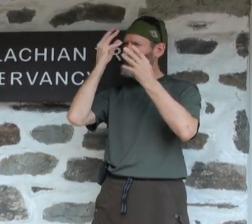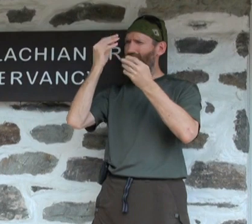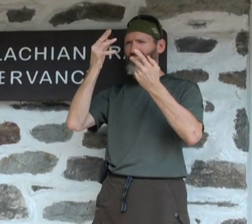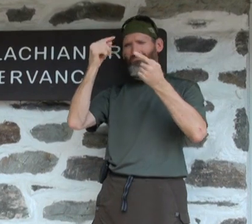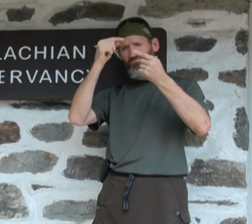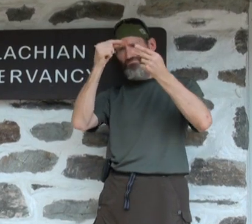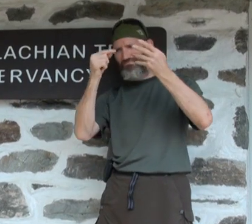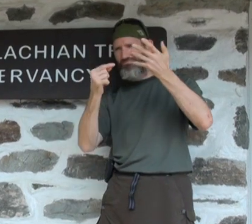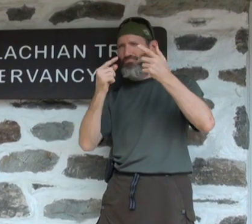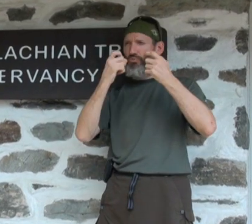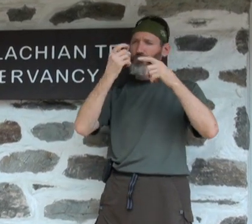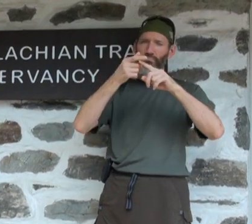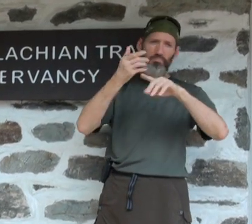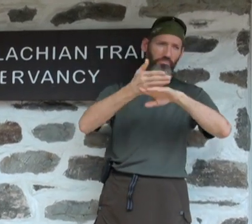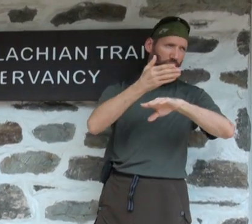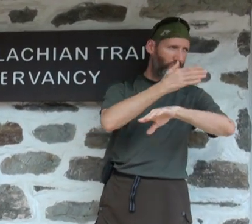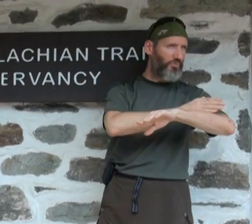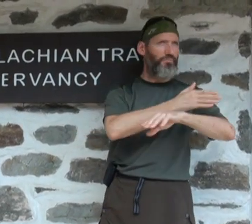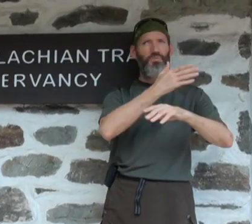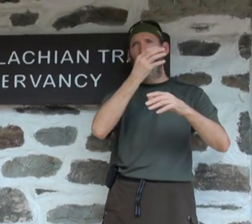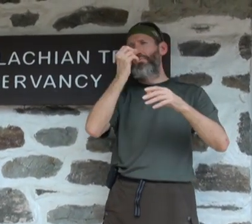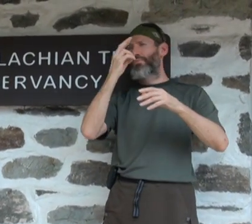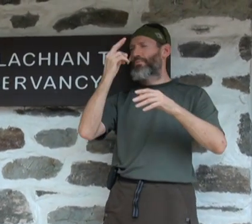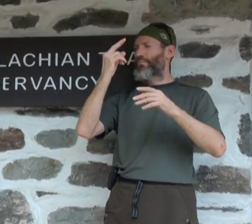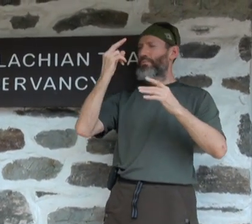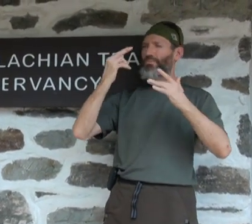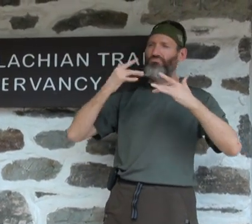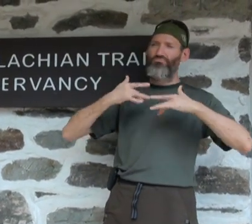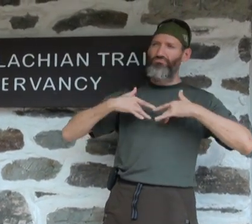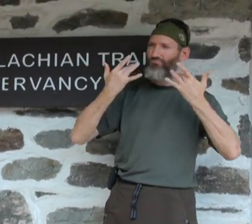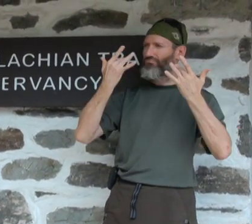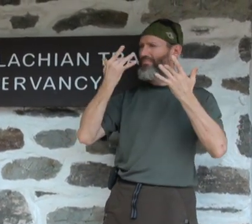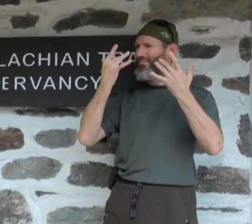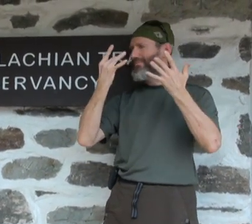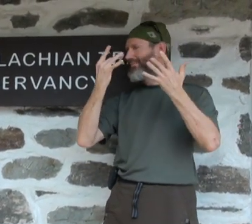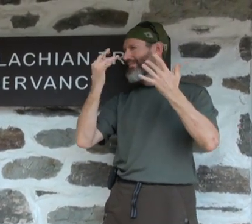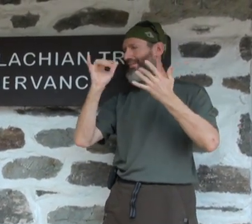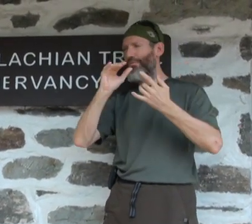I'm going to take them. No, I'm going leave them very much.